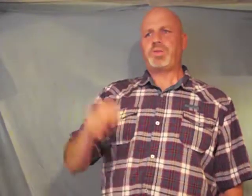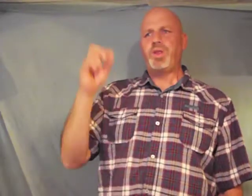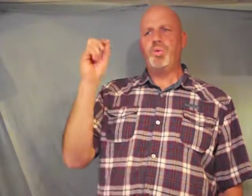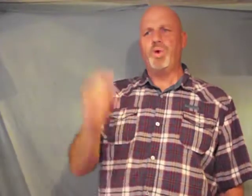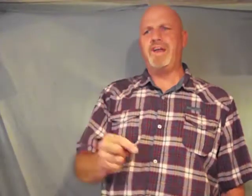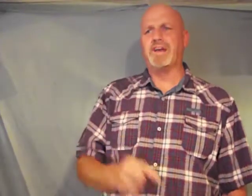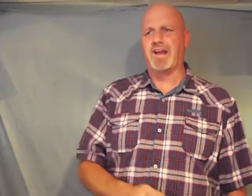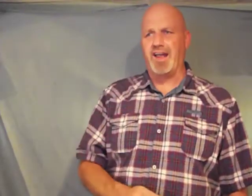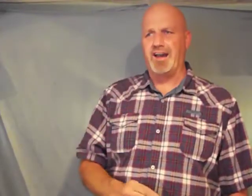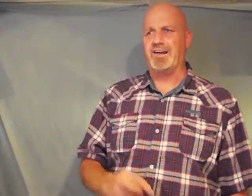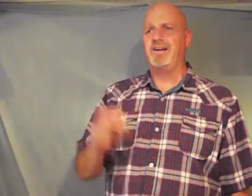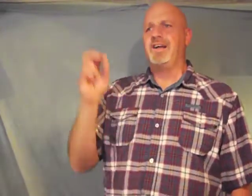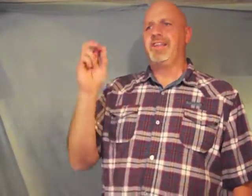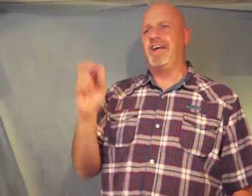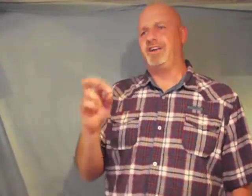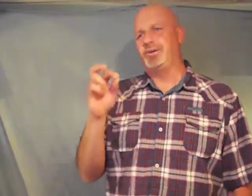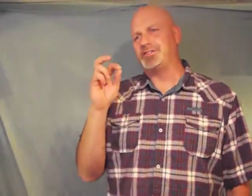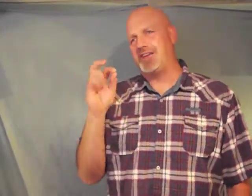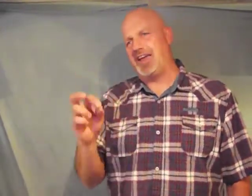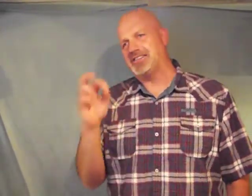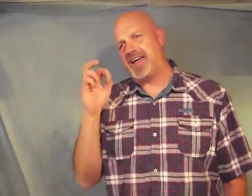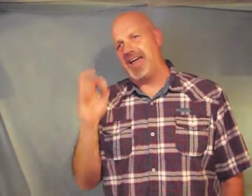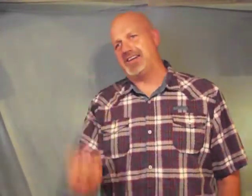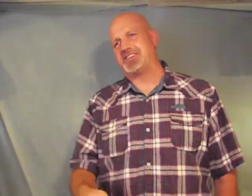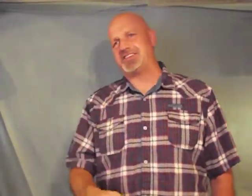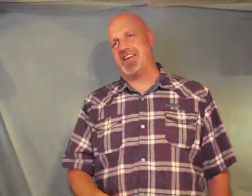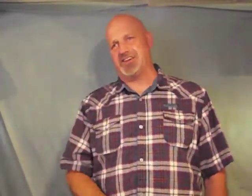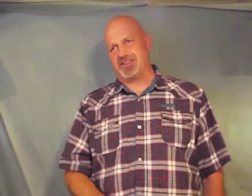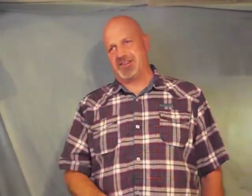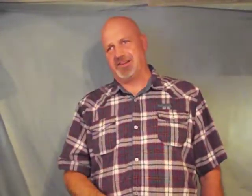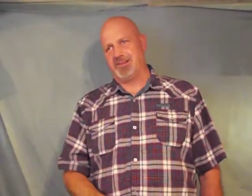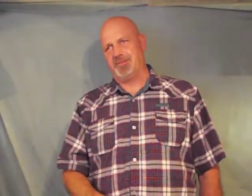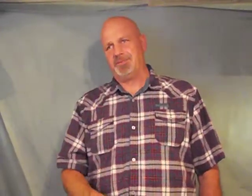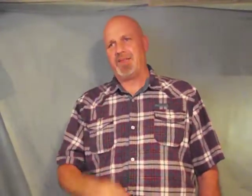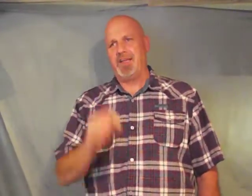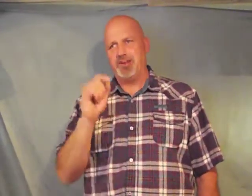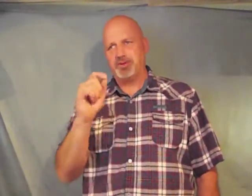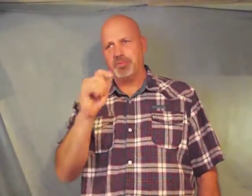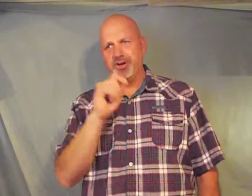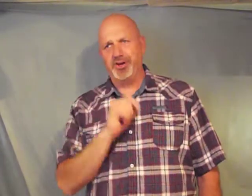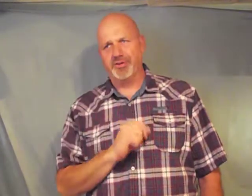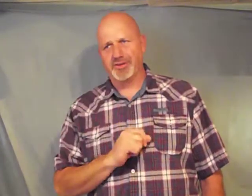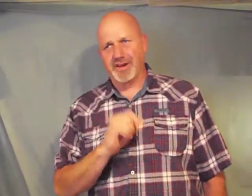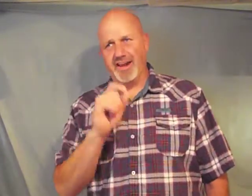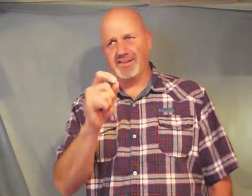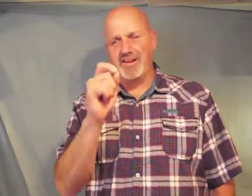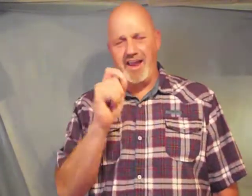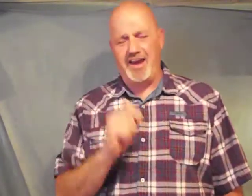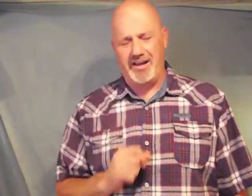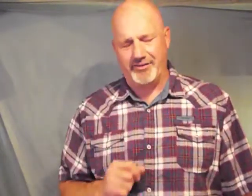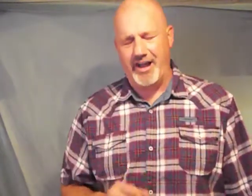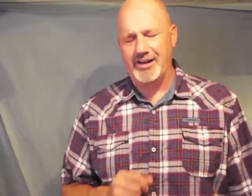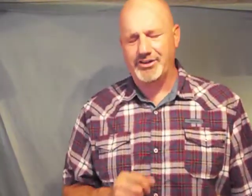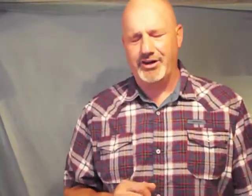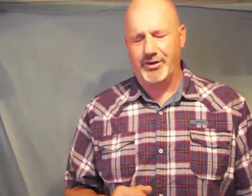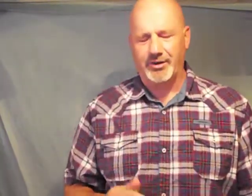we declare that you cease and desist in your maneuvers against any of God's children